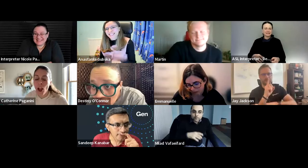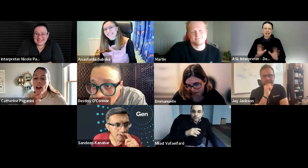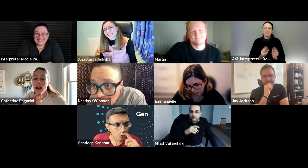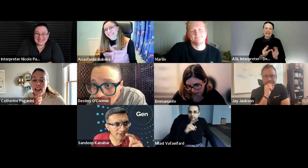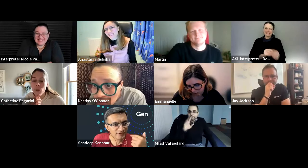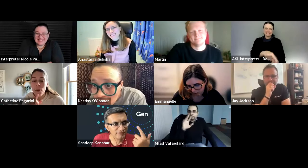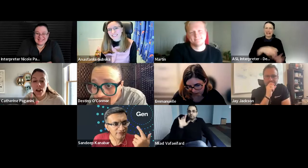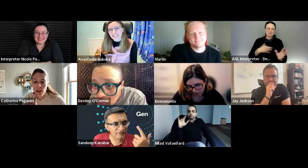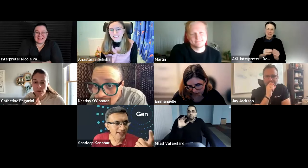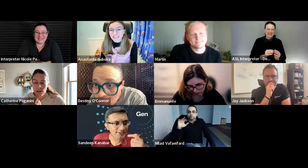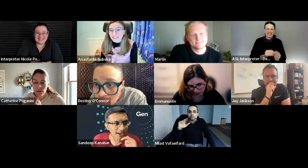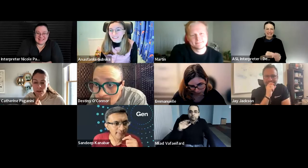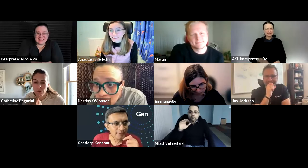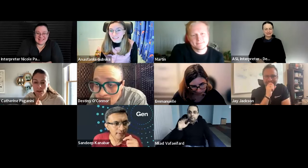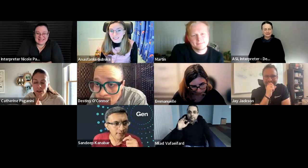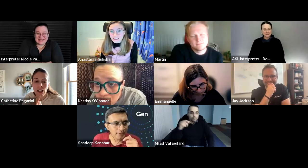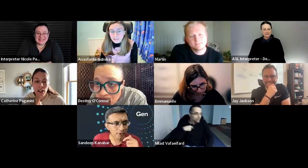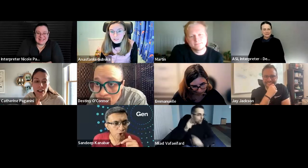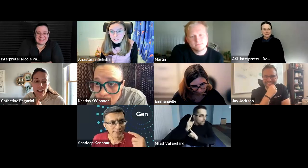time one and one month